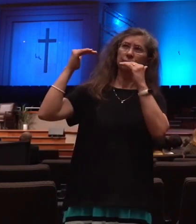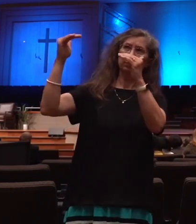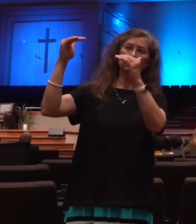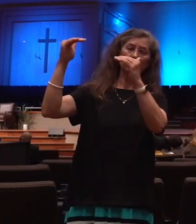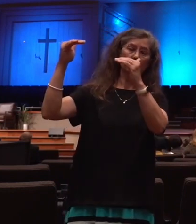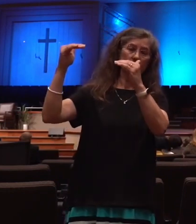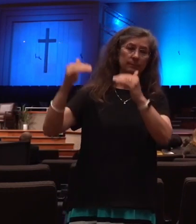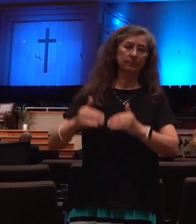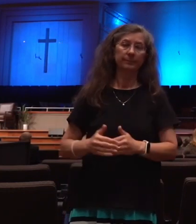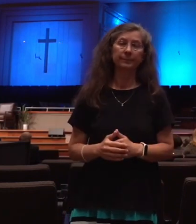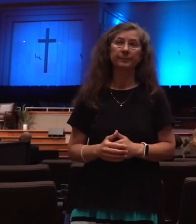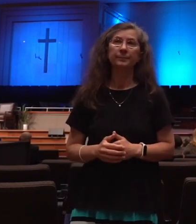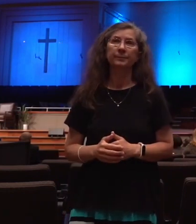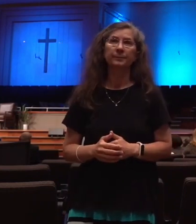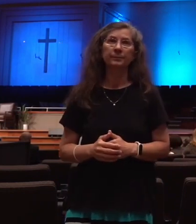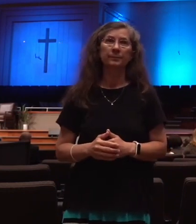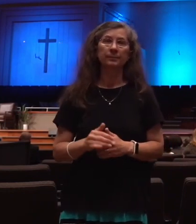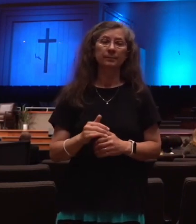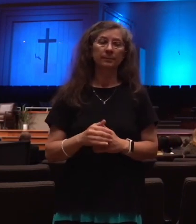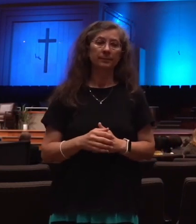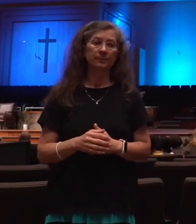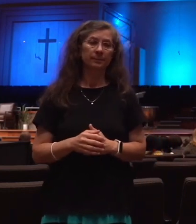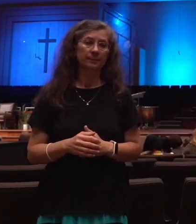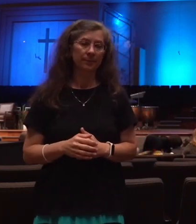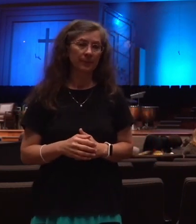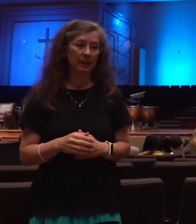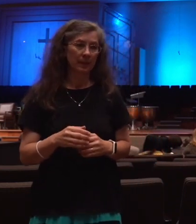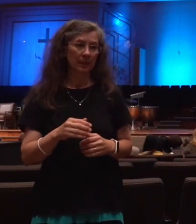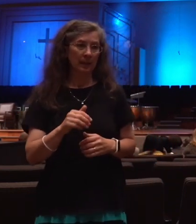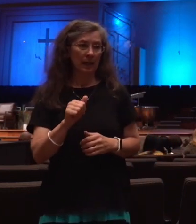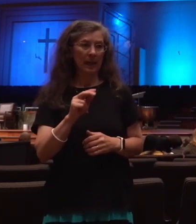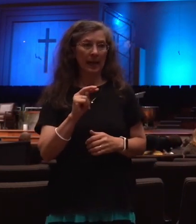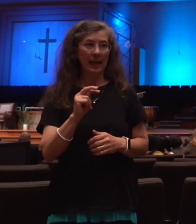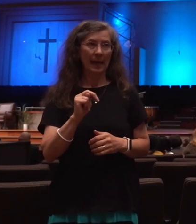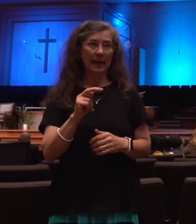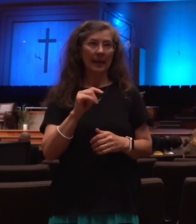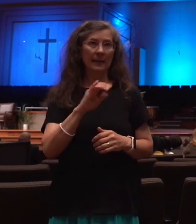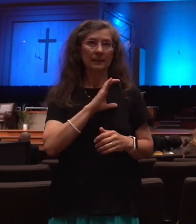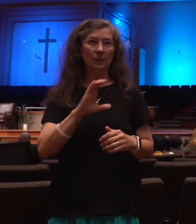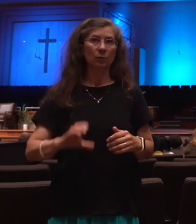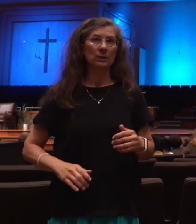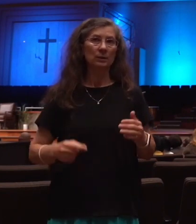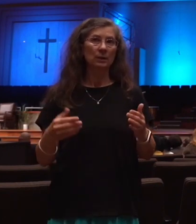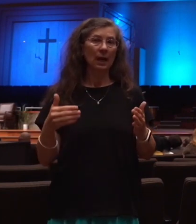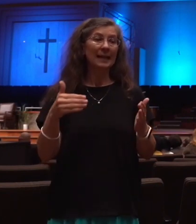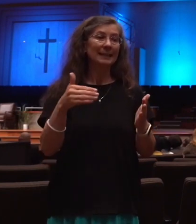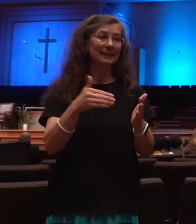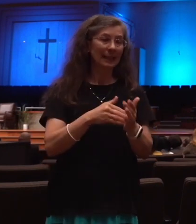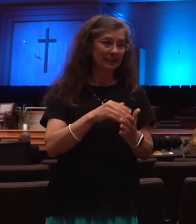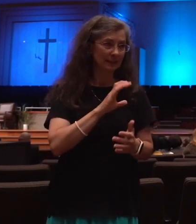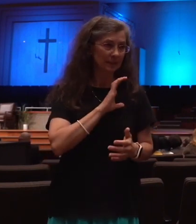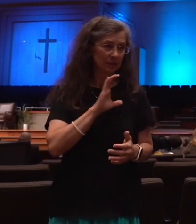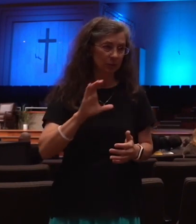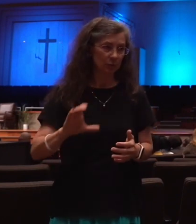And that word opposeth there in 2 Thessalonians 2 and verse three,